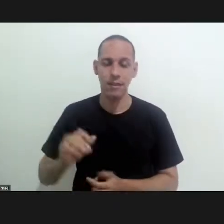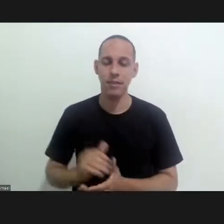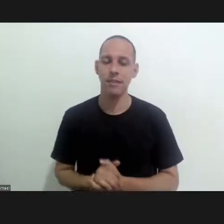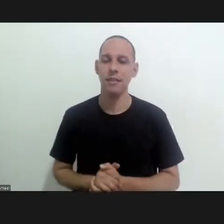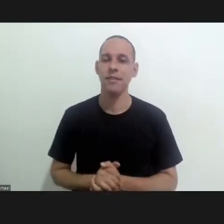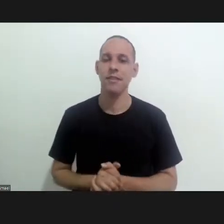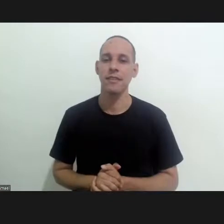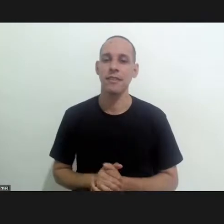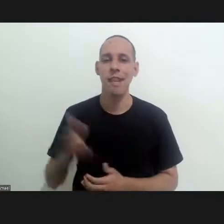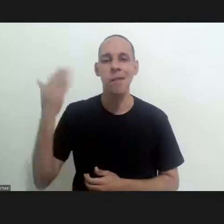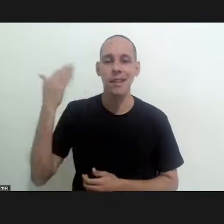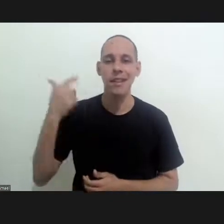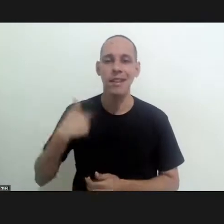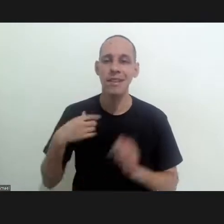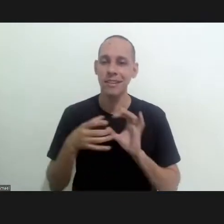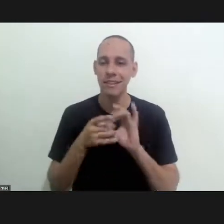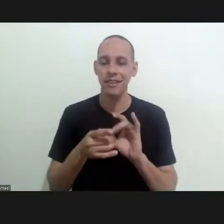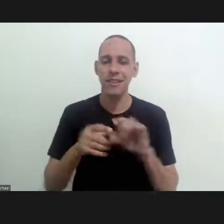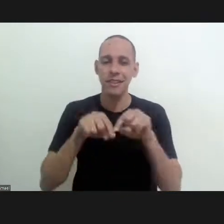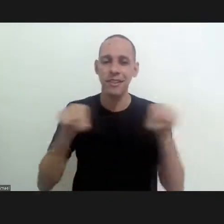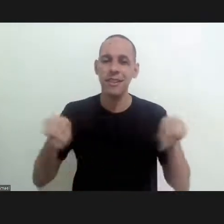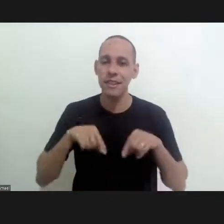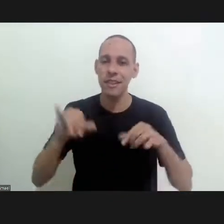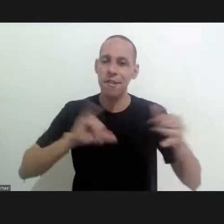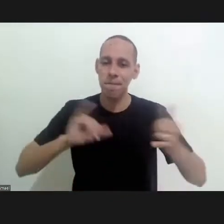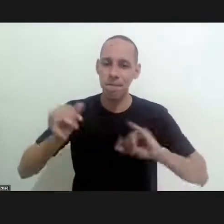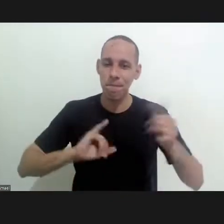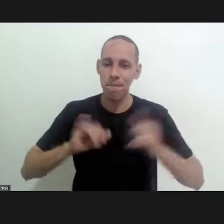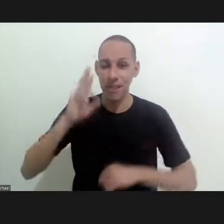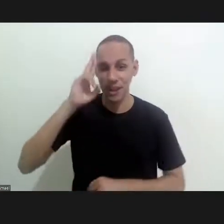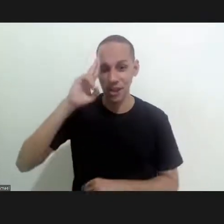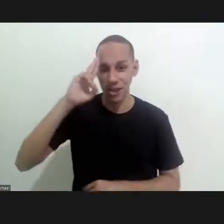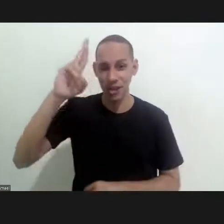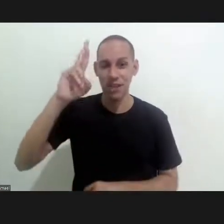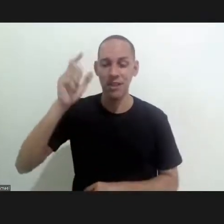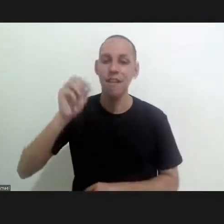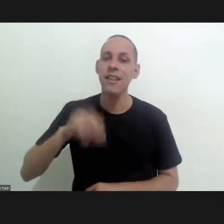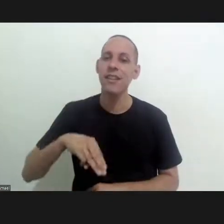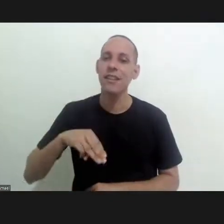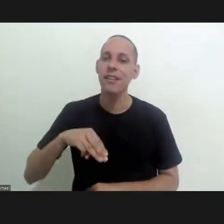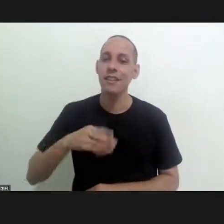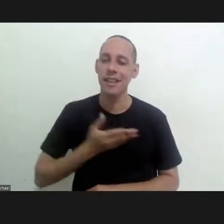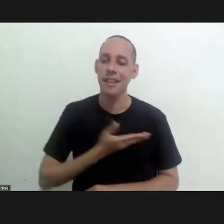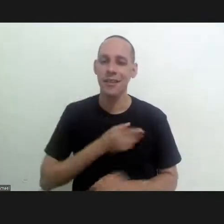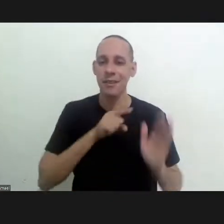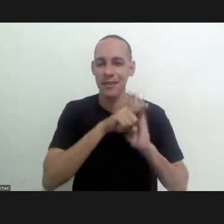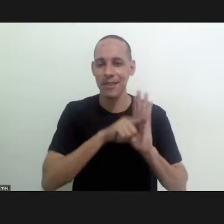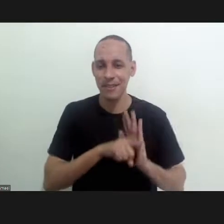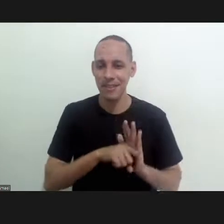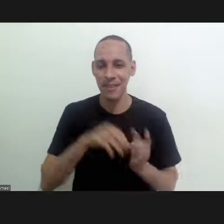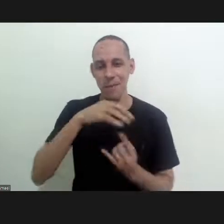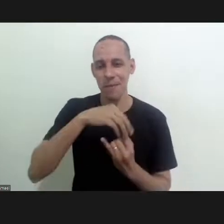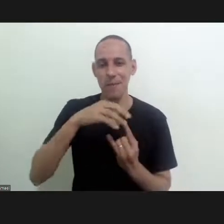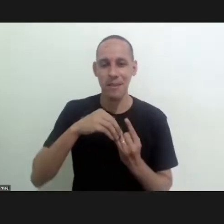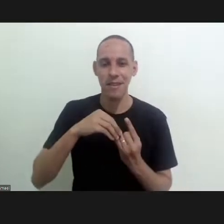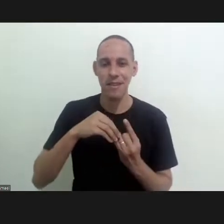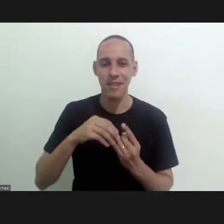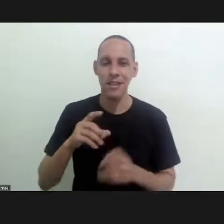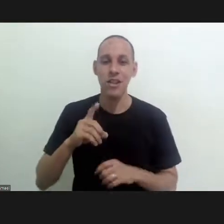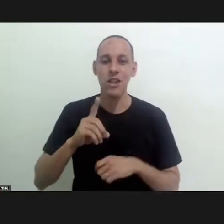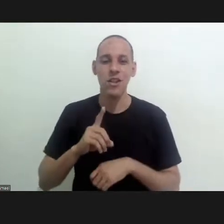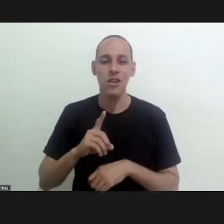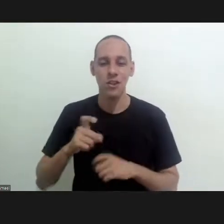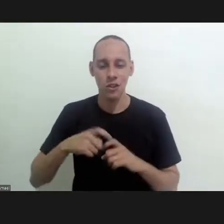at the time at the time the lab i was related to which was managed by our colleague and researcher here of josvaldo cuis institute